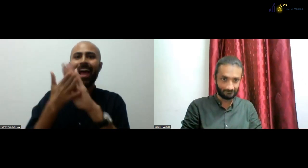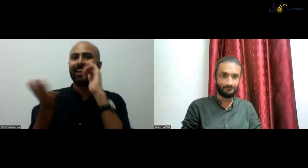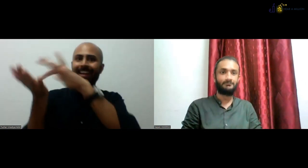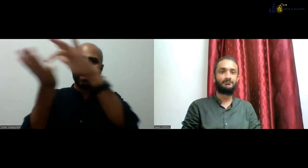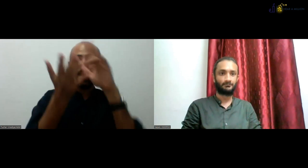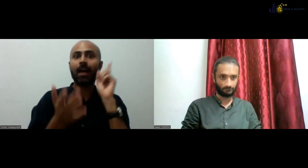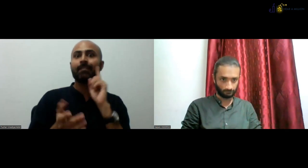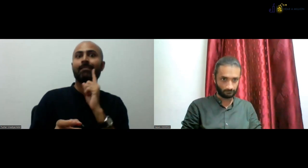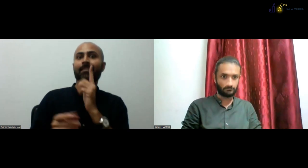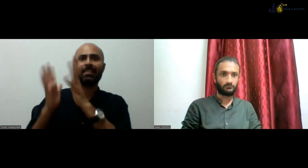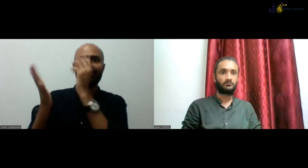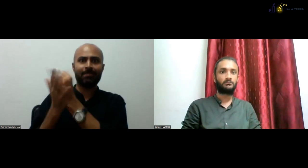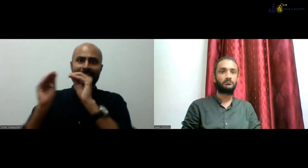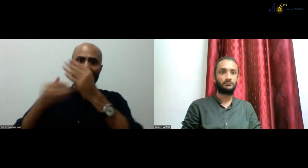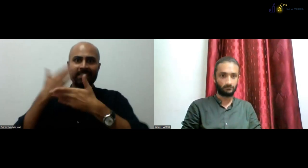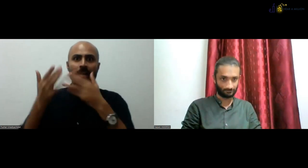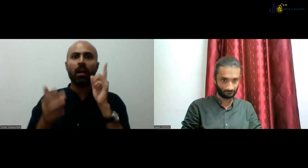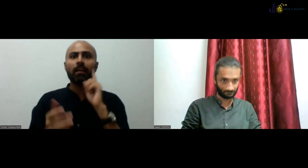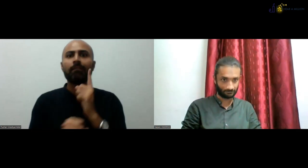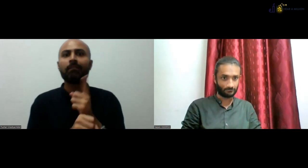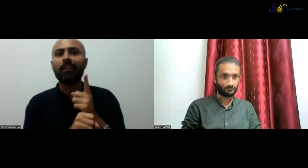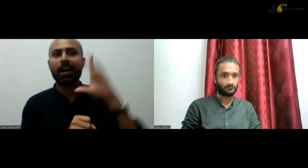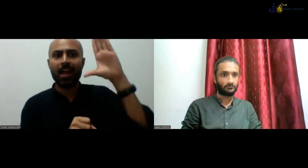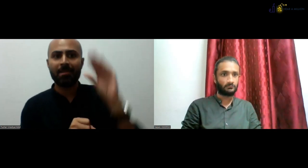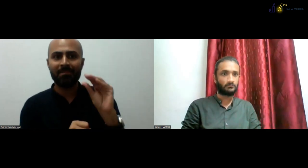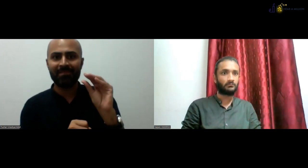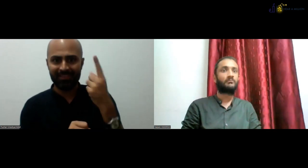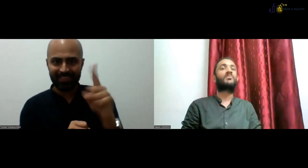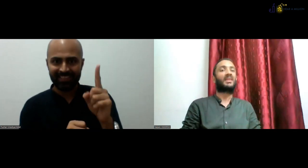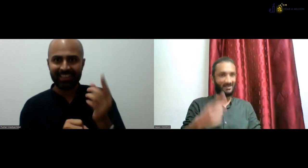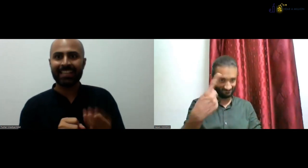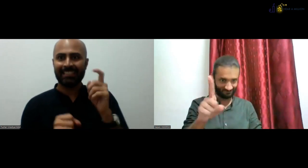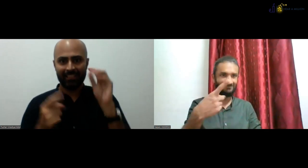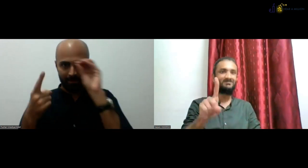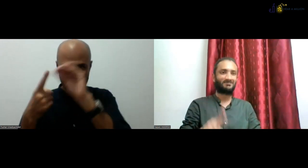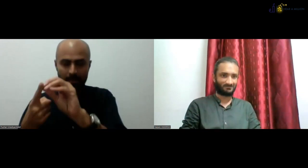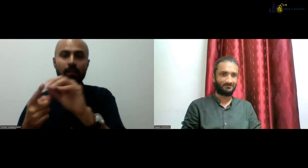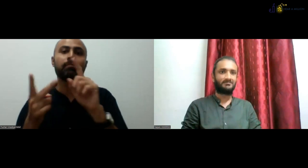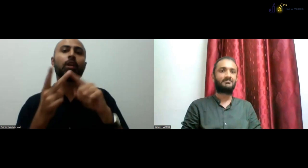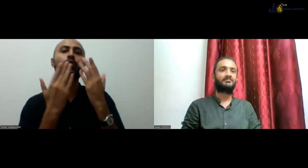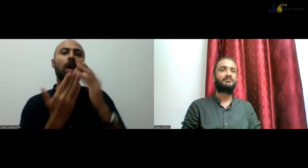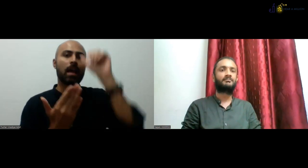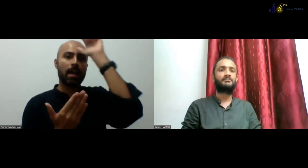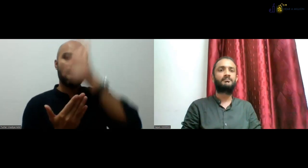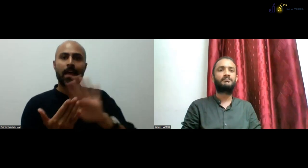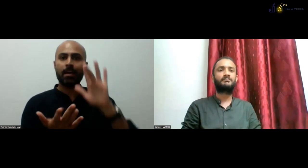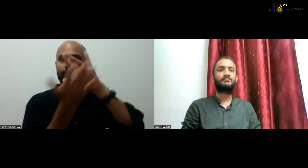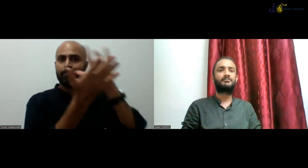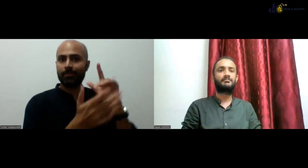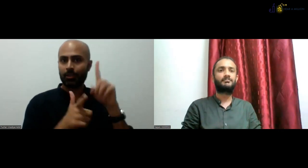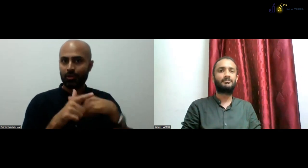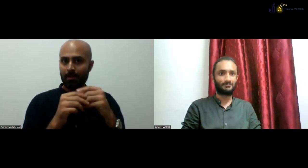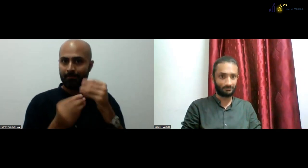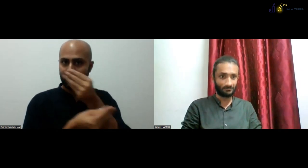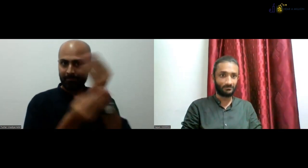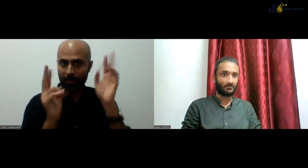we have, we do have the institutions, but we do not have the deaf teachers. But where we can find the deaf teachers here? Yes, this is the right thing.